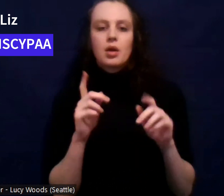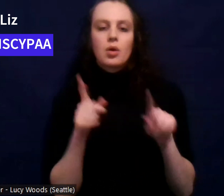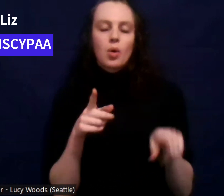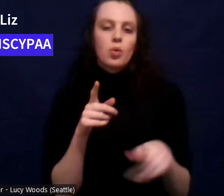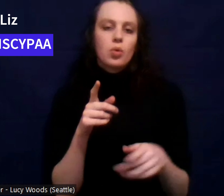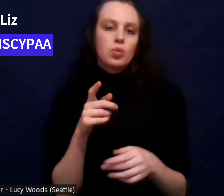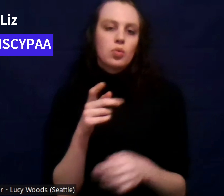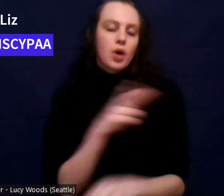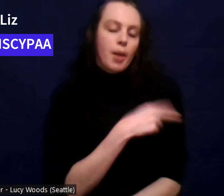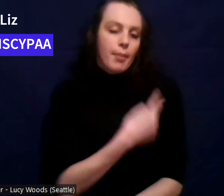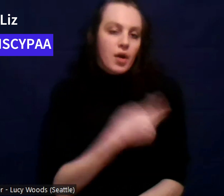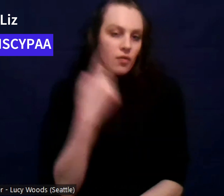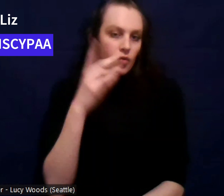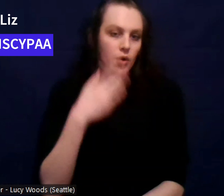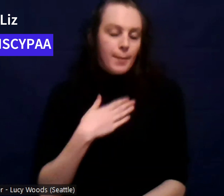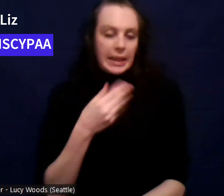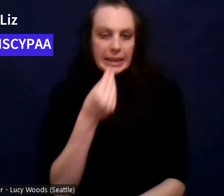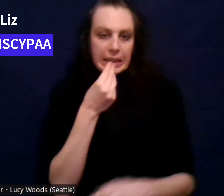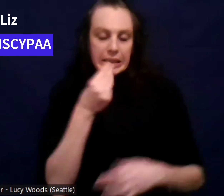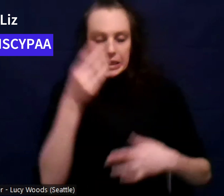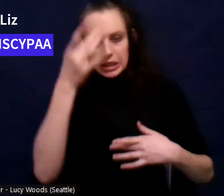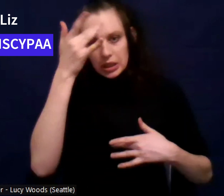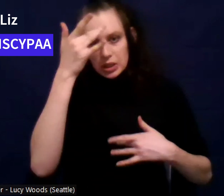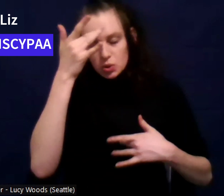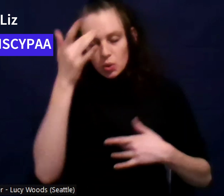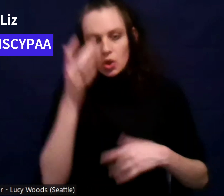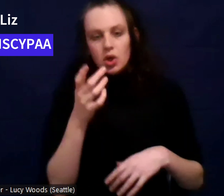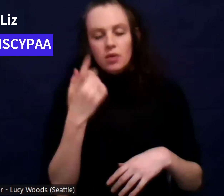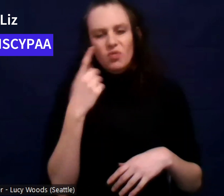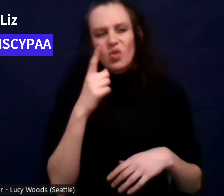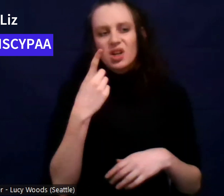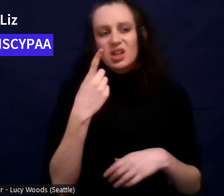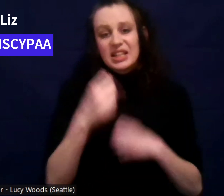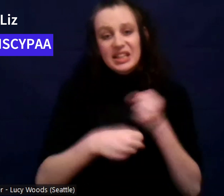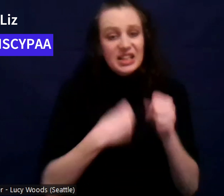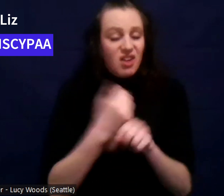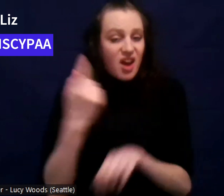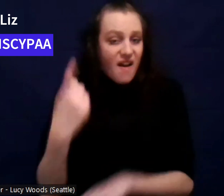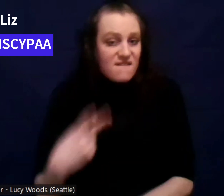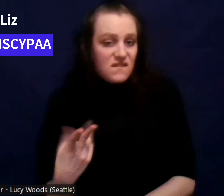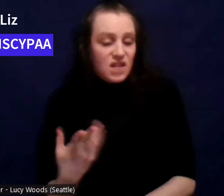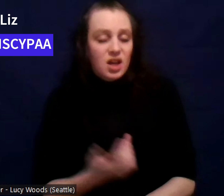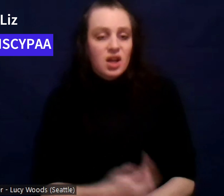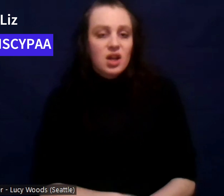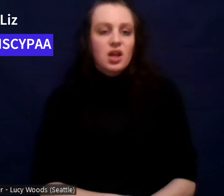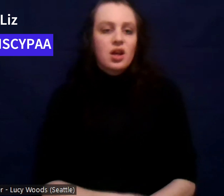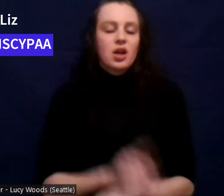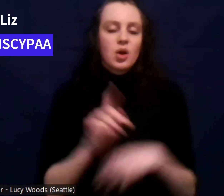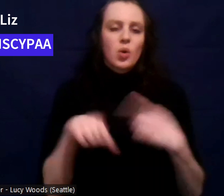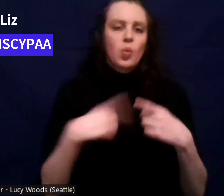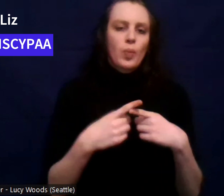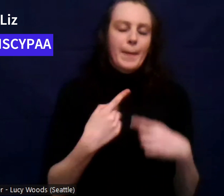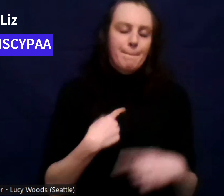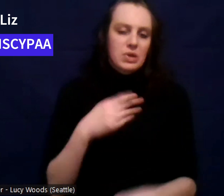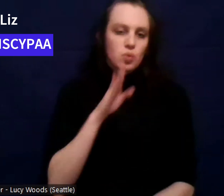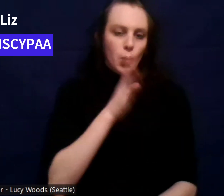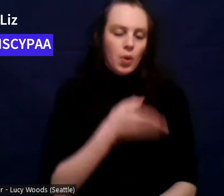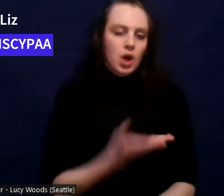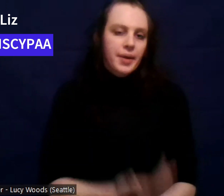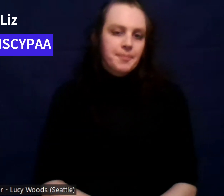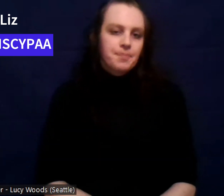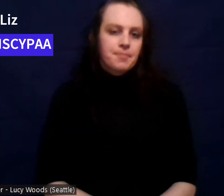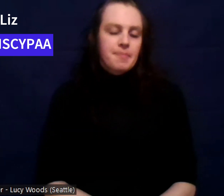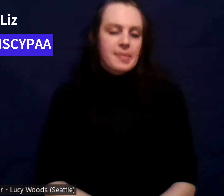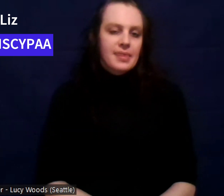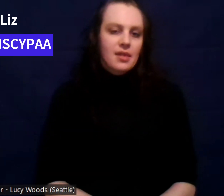I, um, went to treatment for that for like a year and a half, like when I got sober, um, outpatient.